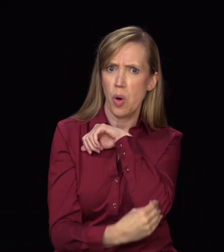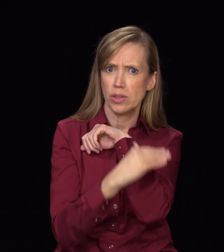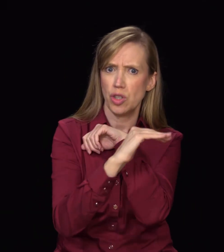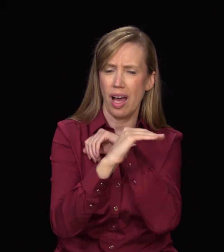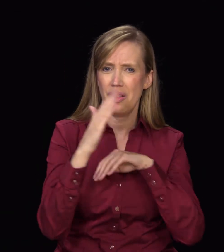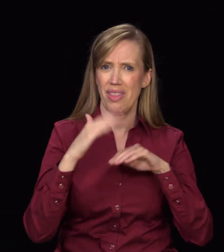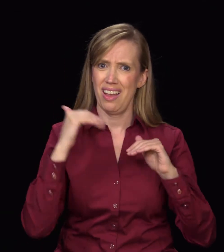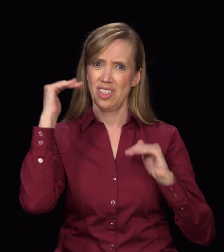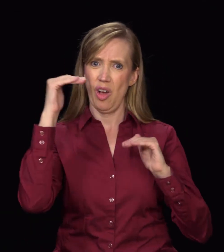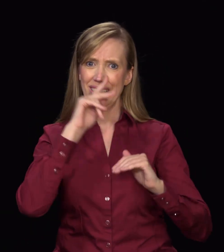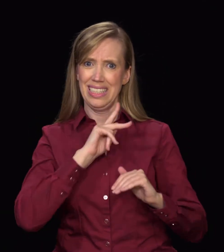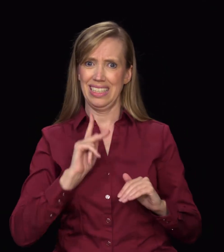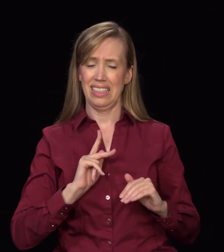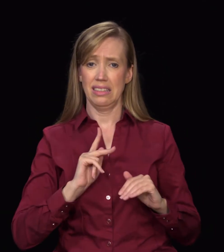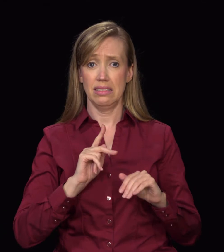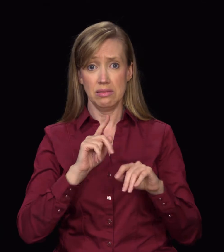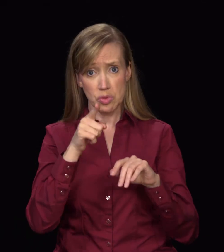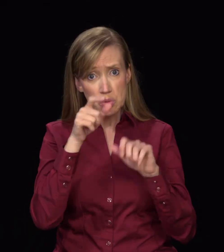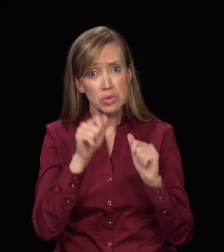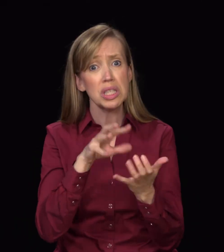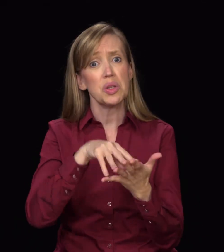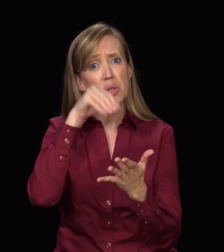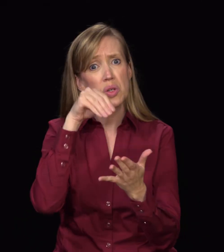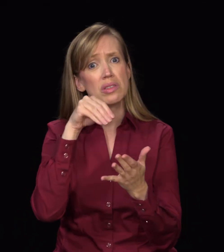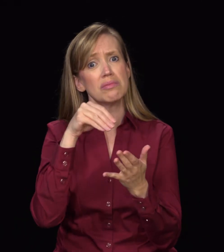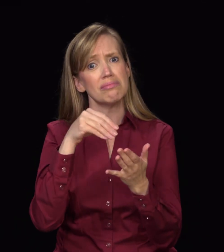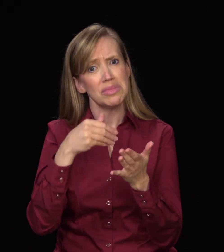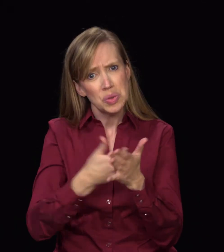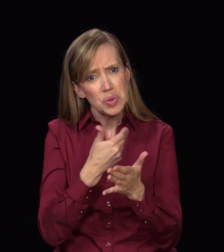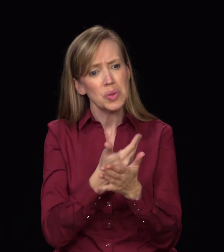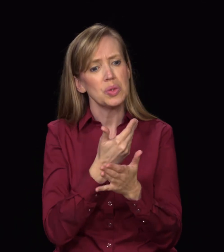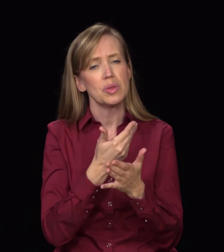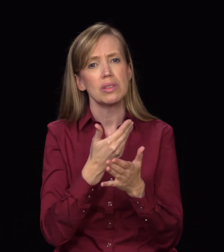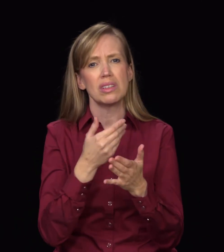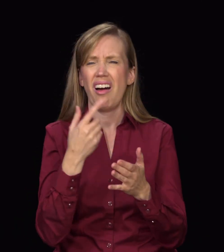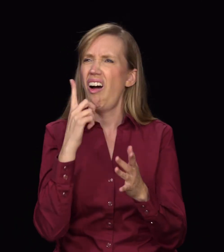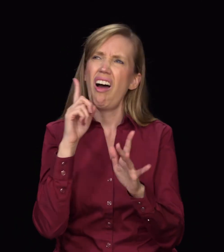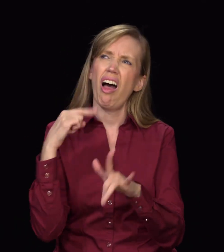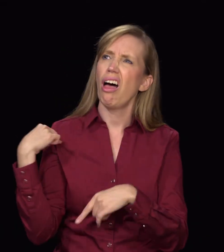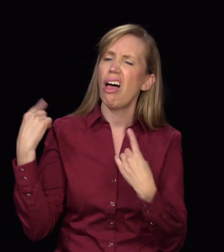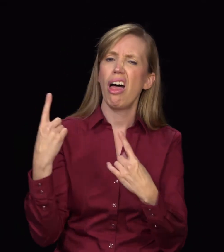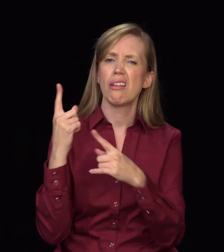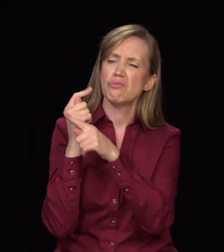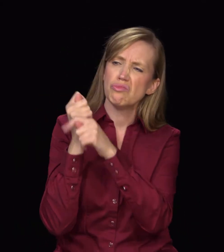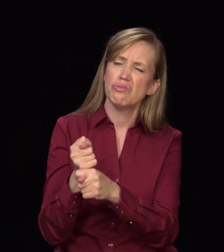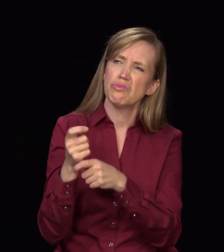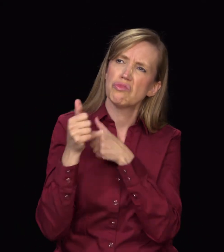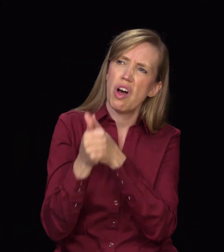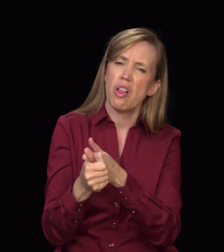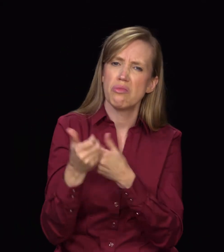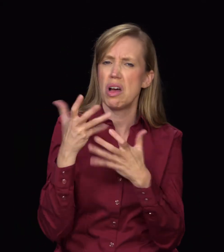about the Bible, but then say, I've done it this way all my life, or I don't want to be different because of what people will think.